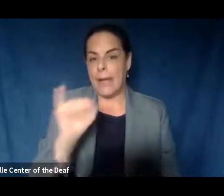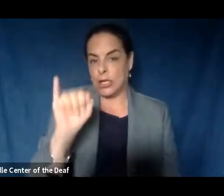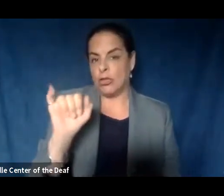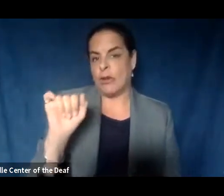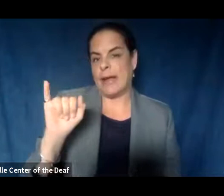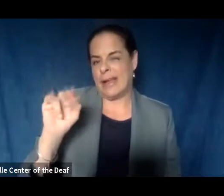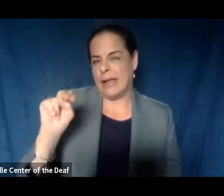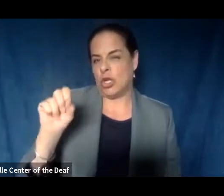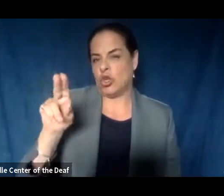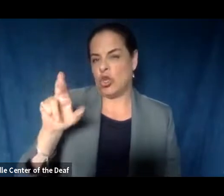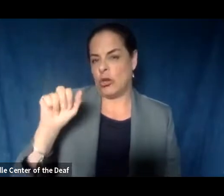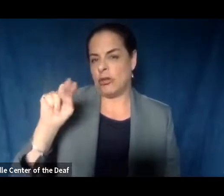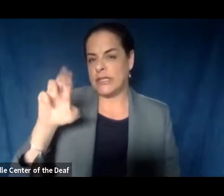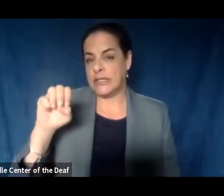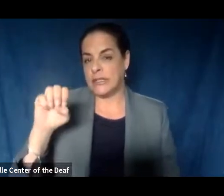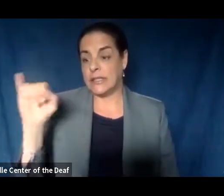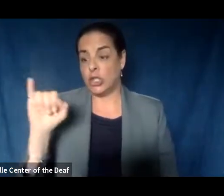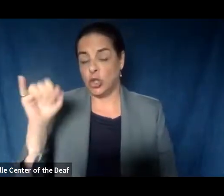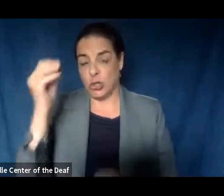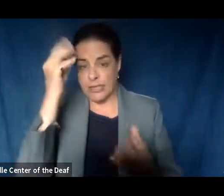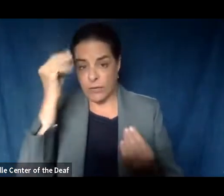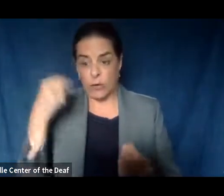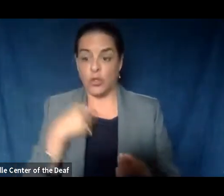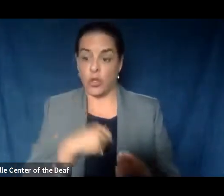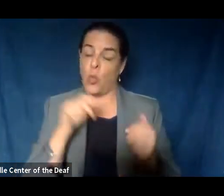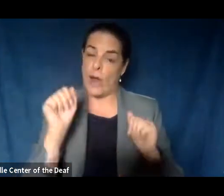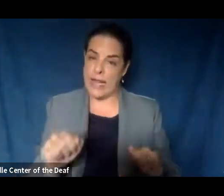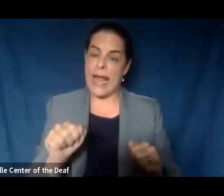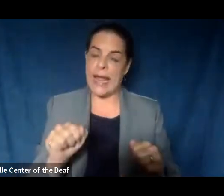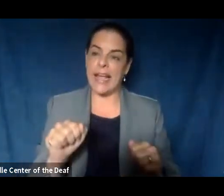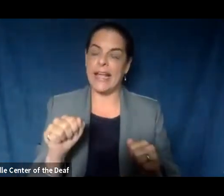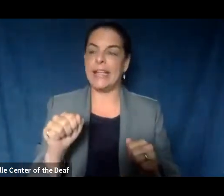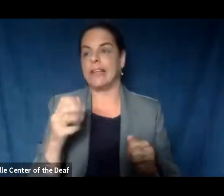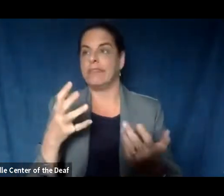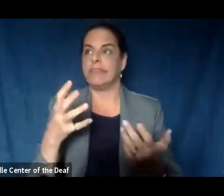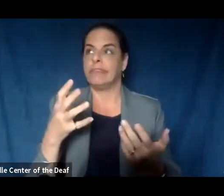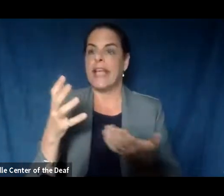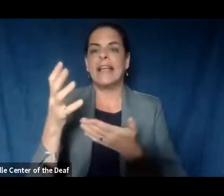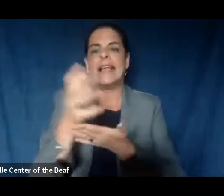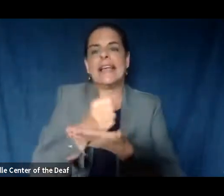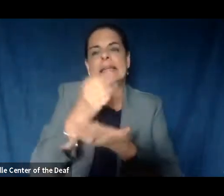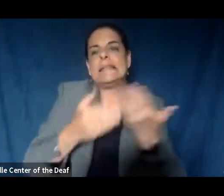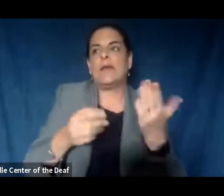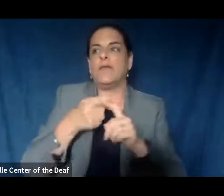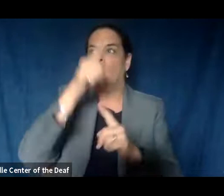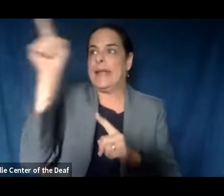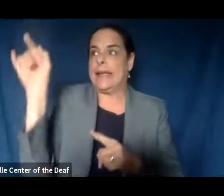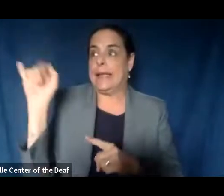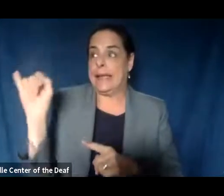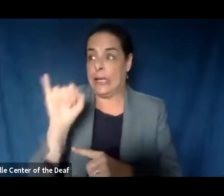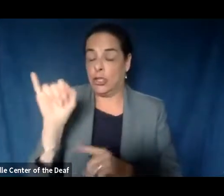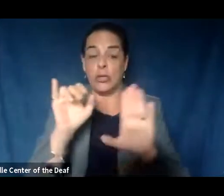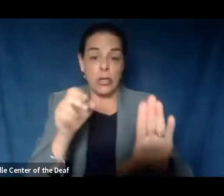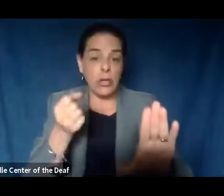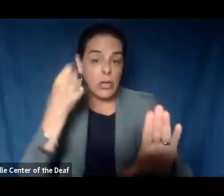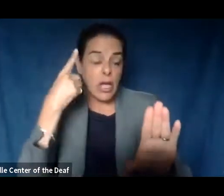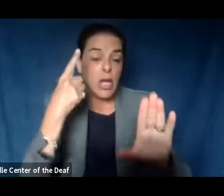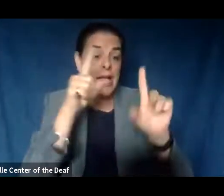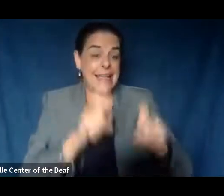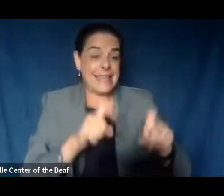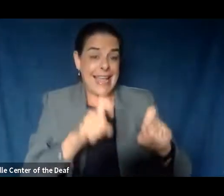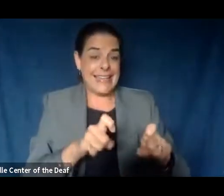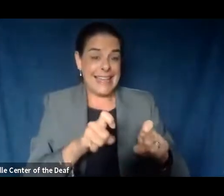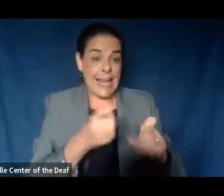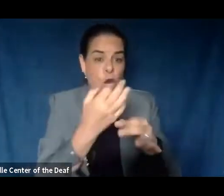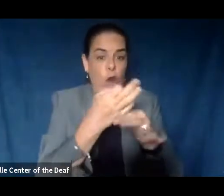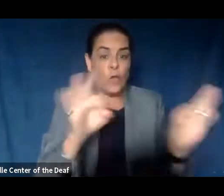I know everybody here's testing is free and we're not charging individuals for testing. However, the testing isn't free. It